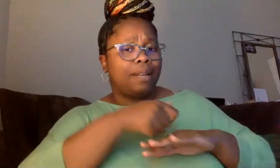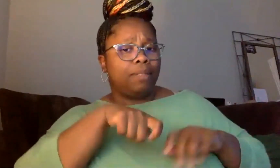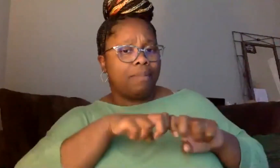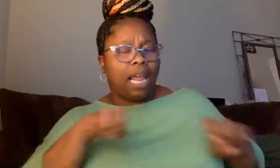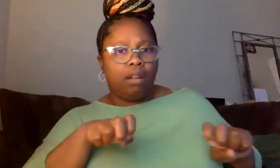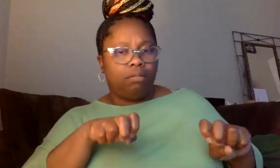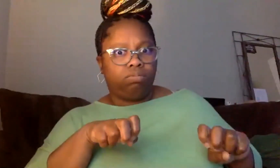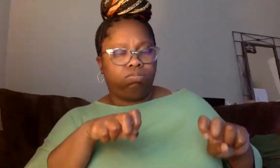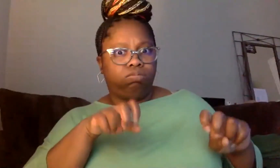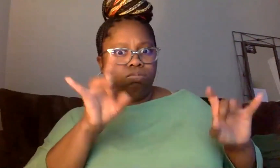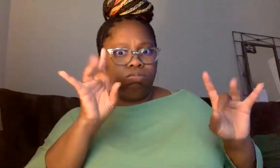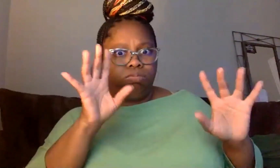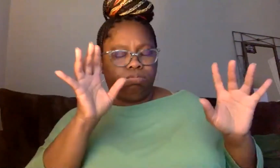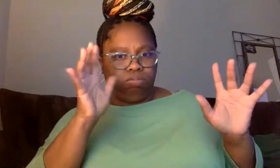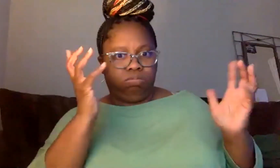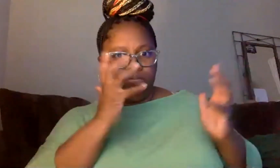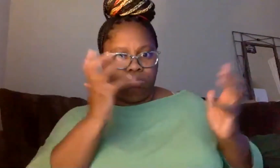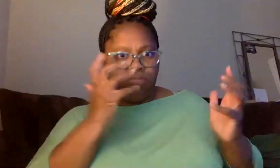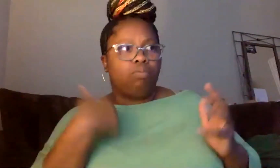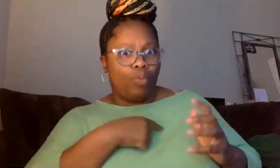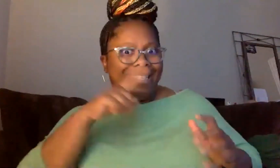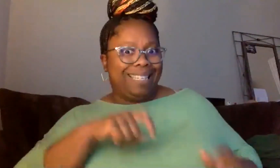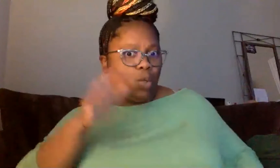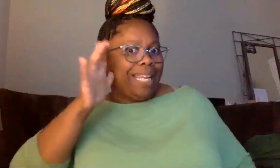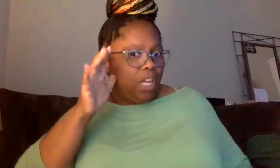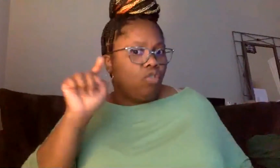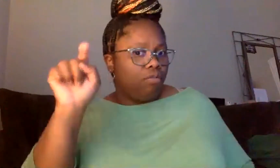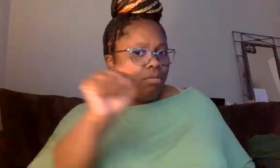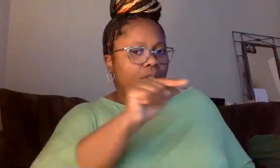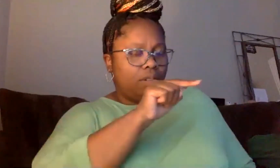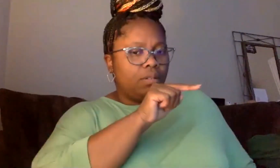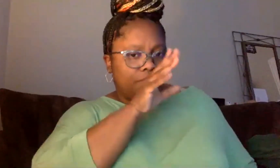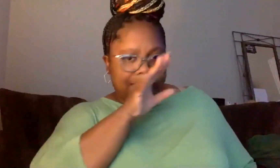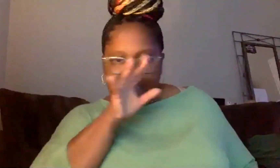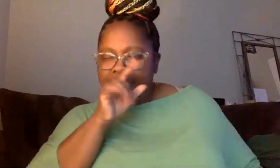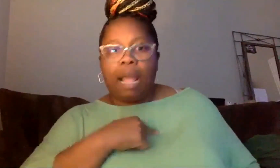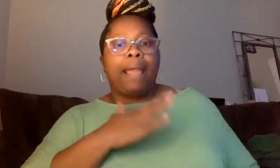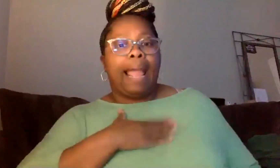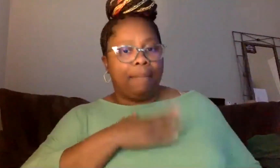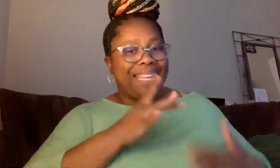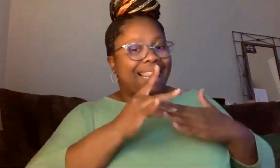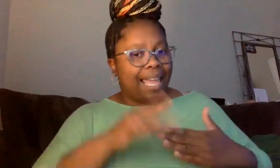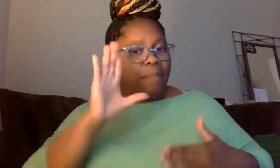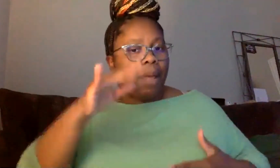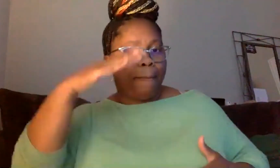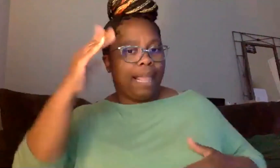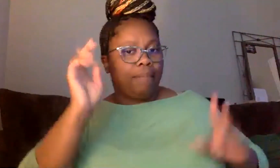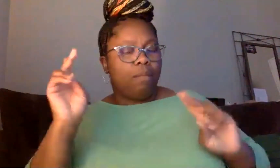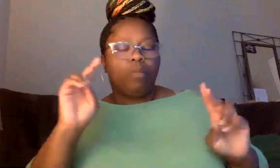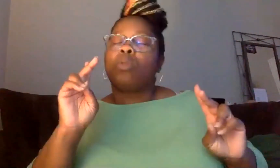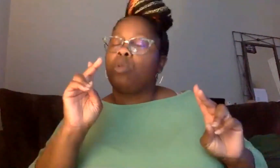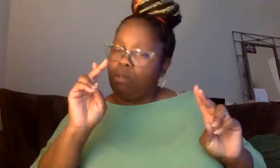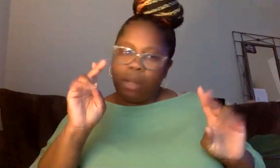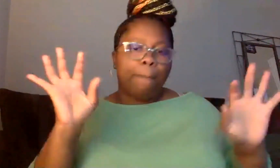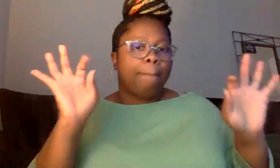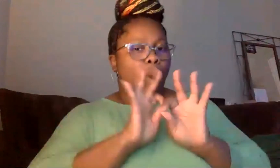amazing. And these are voices we needed to hear. Um, and I'm so happy it's led by black voices. This is very important that